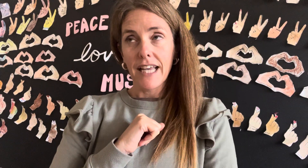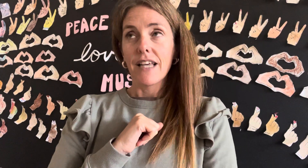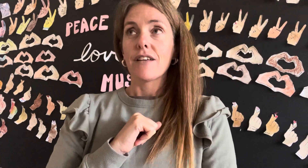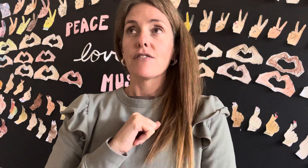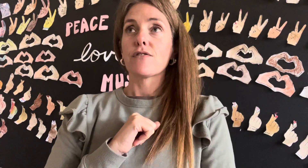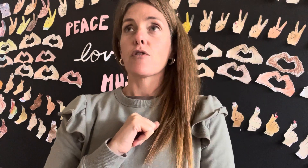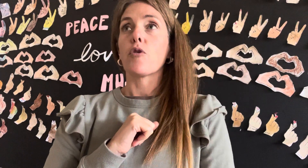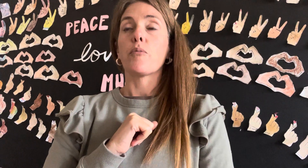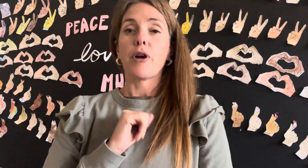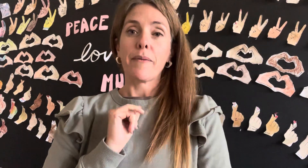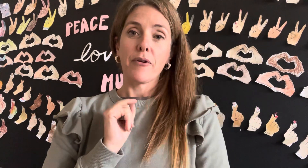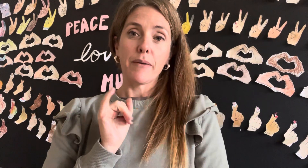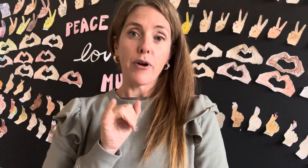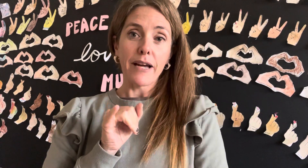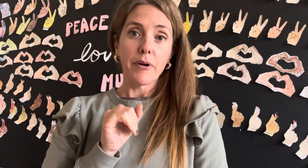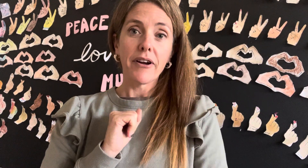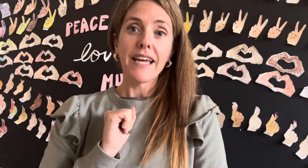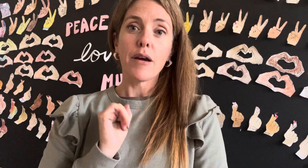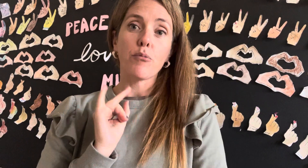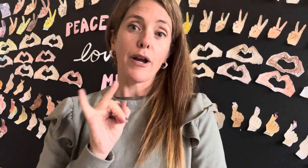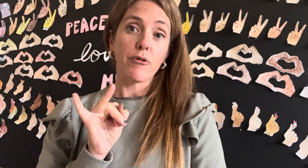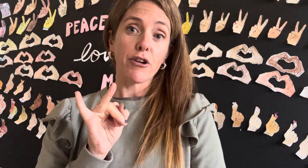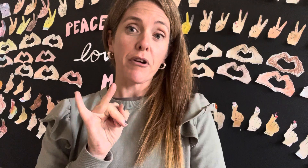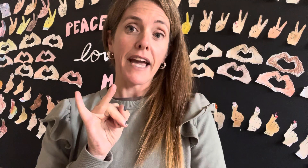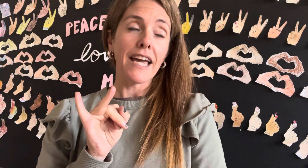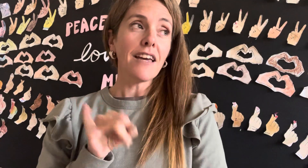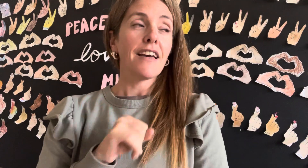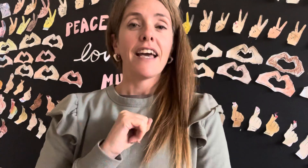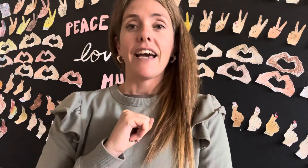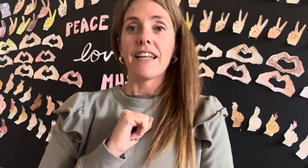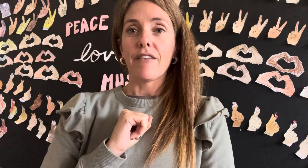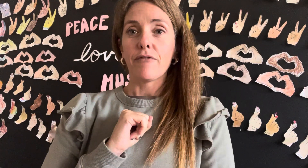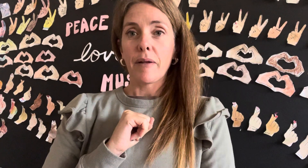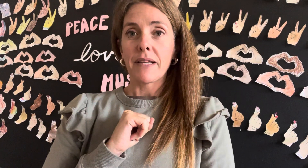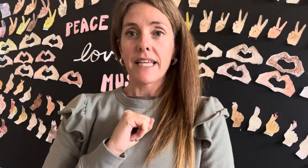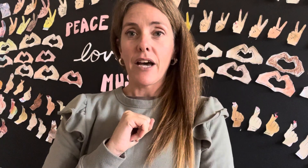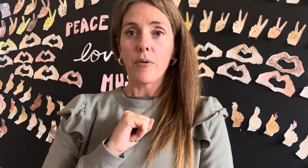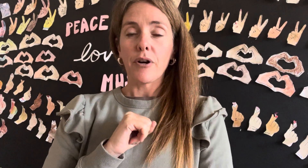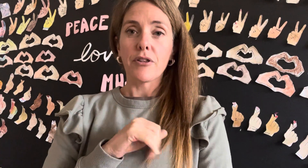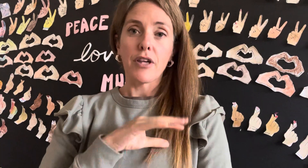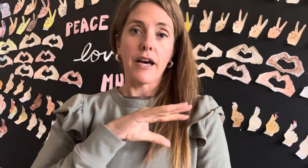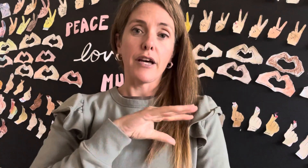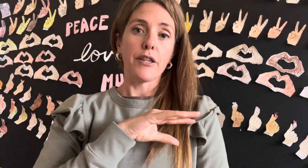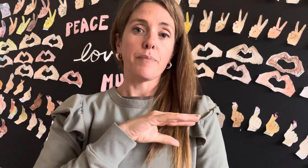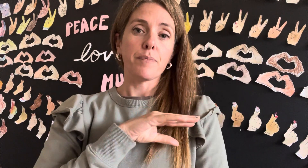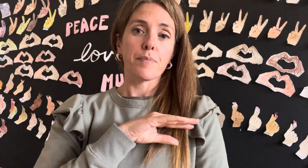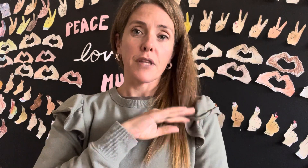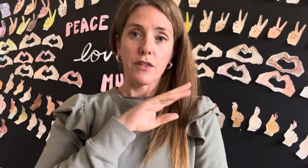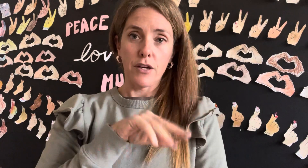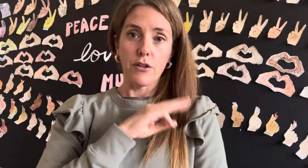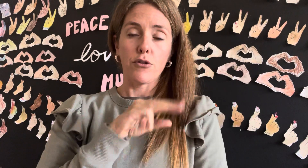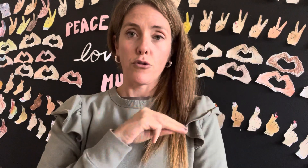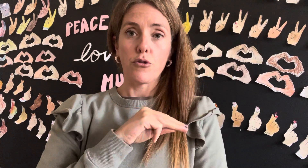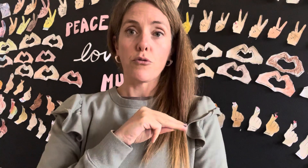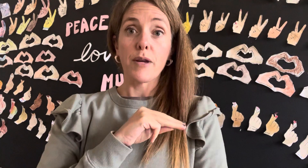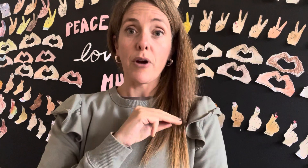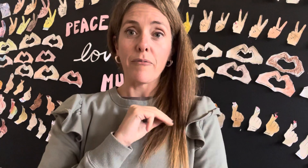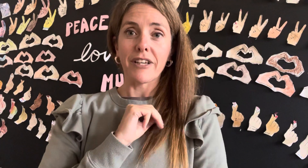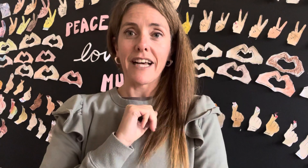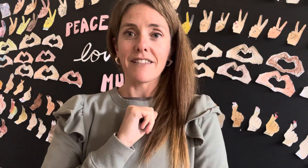so Primary Bradbury and Primary Gray, and at Fleming Tower the three primary classes